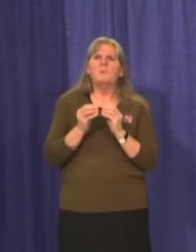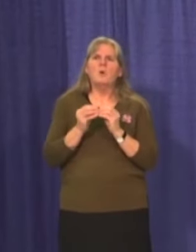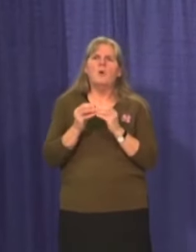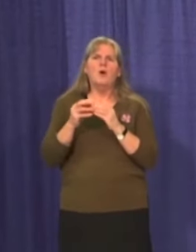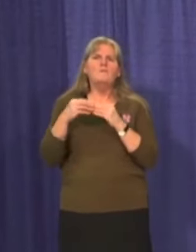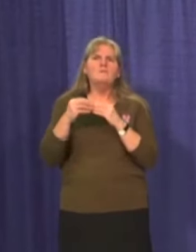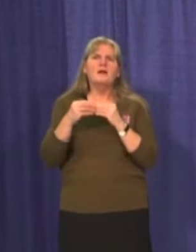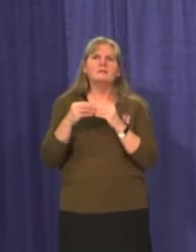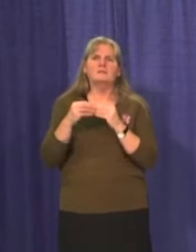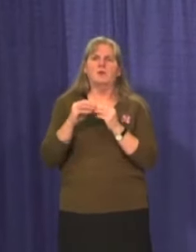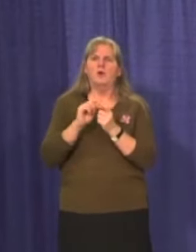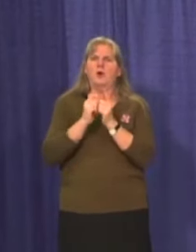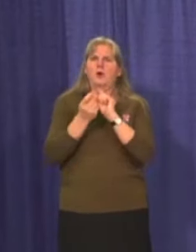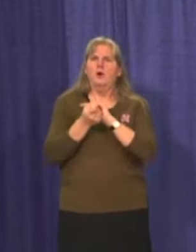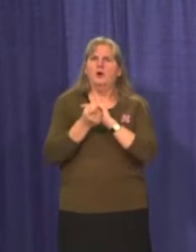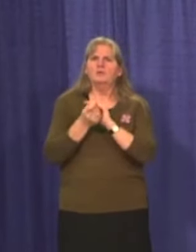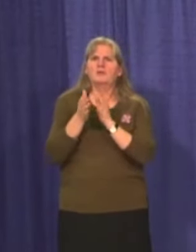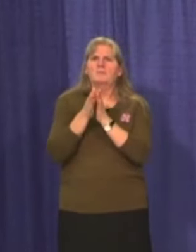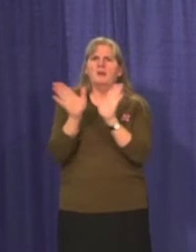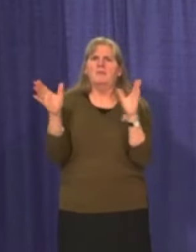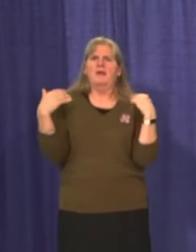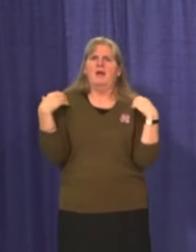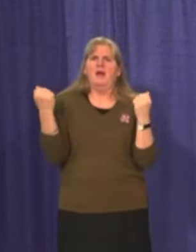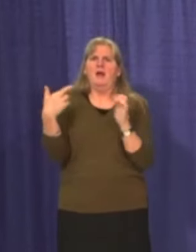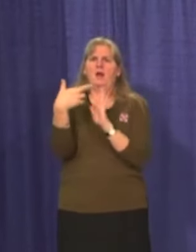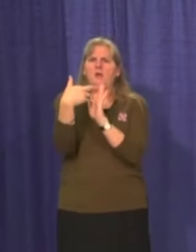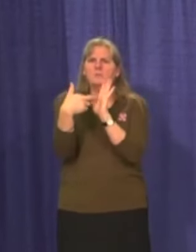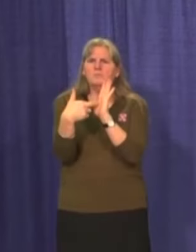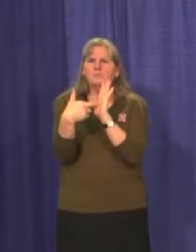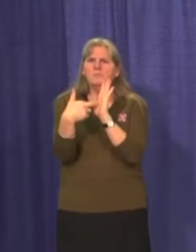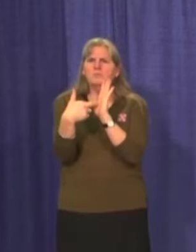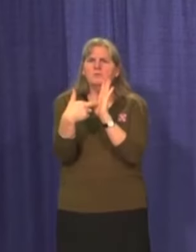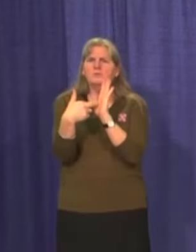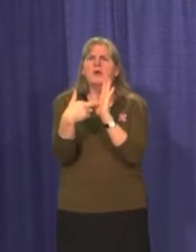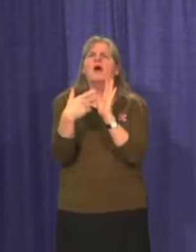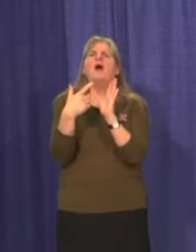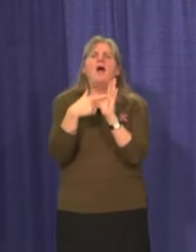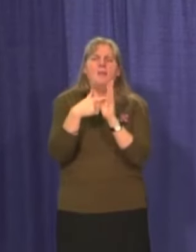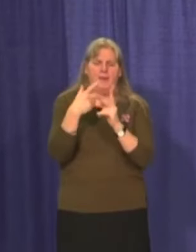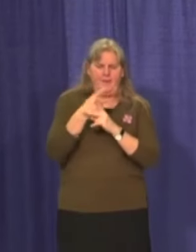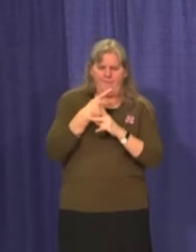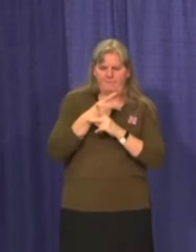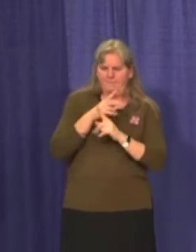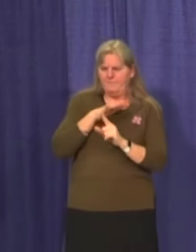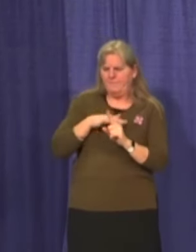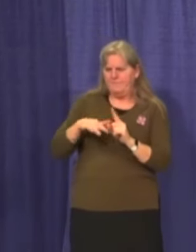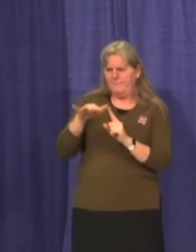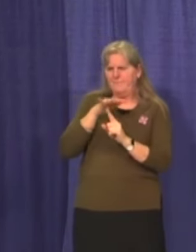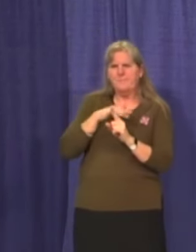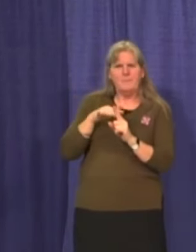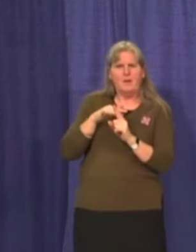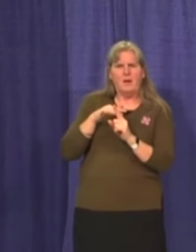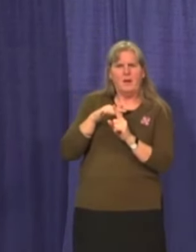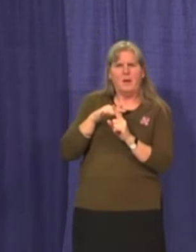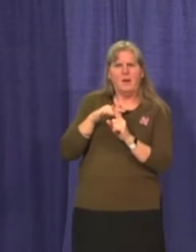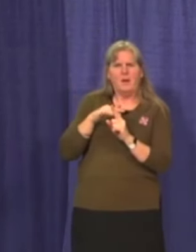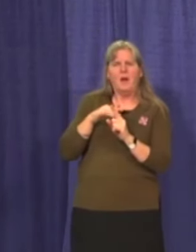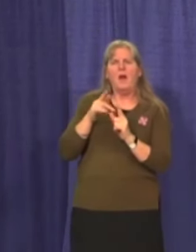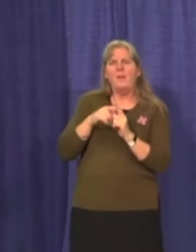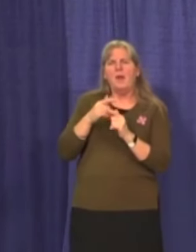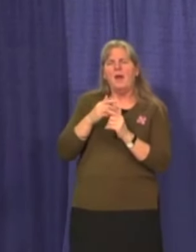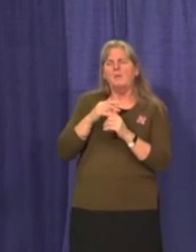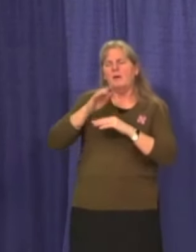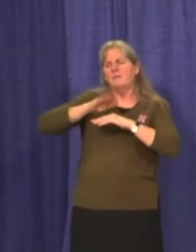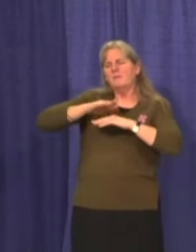change or alter public health measures. And then that will all be part of the advice that we will then bring forward for, uh, for our government through, through my